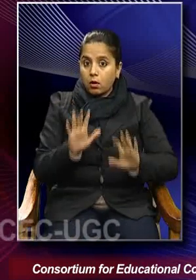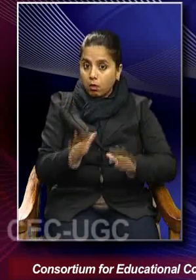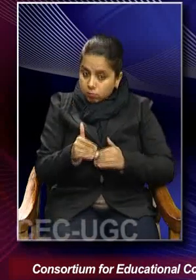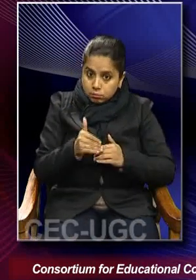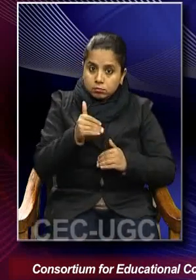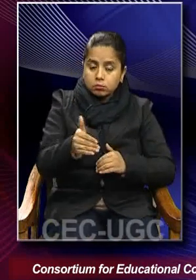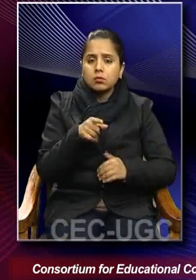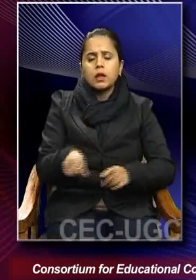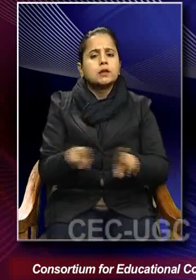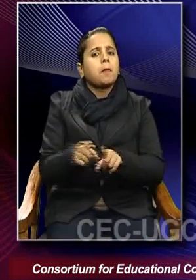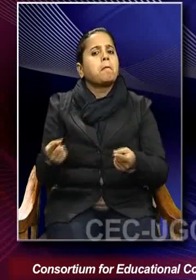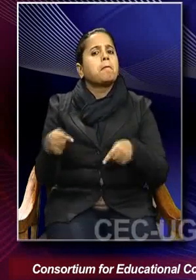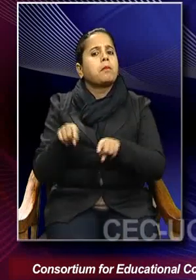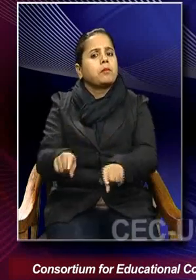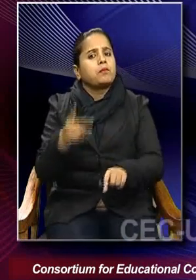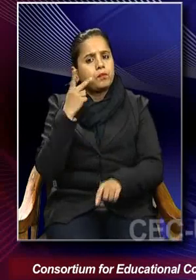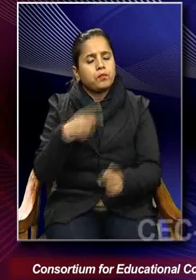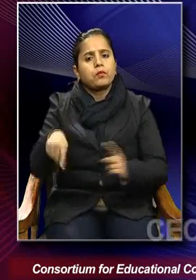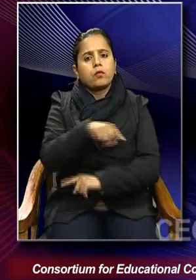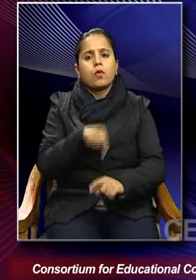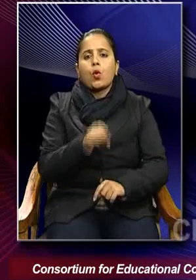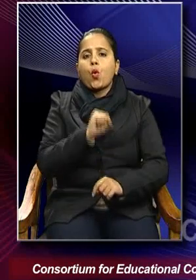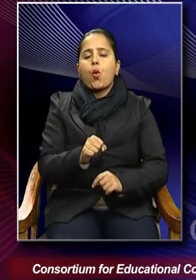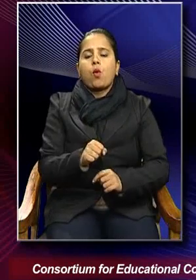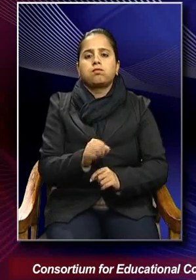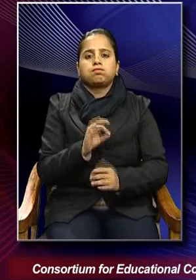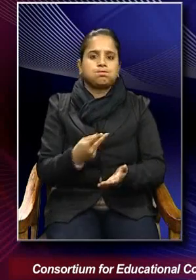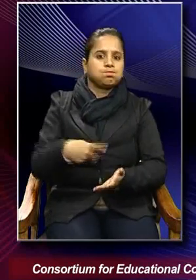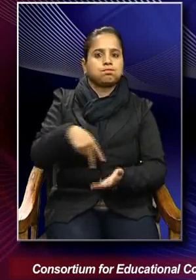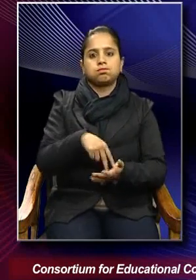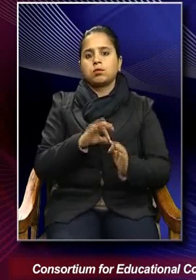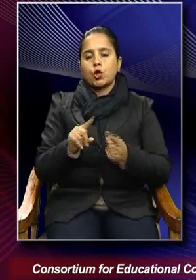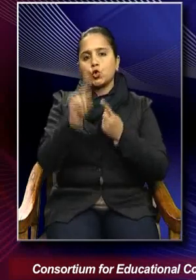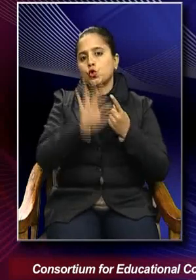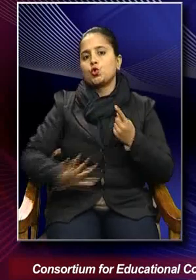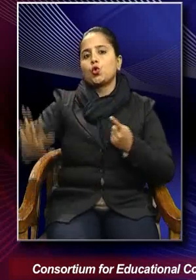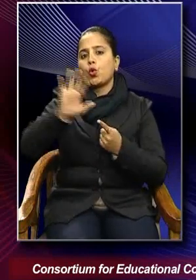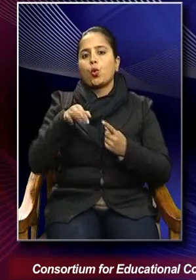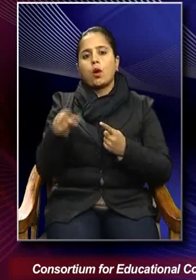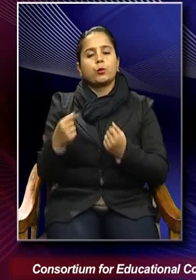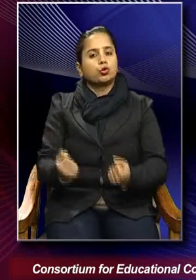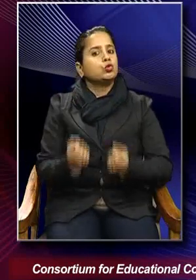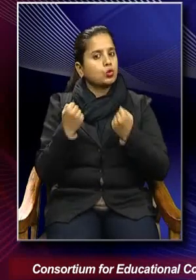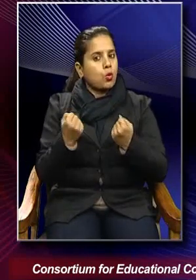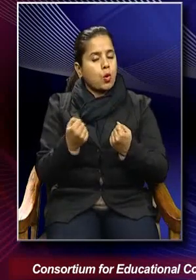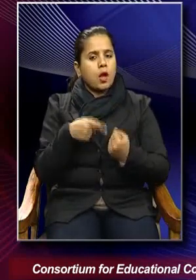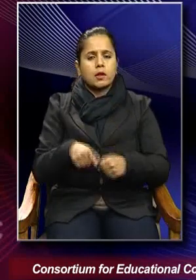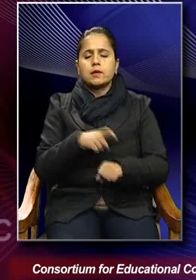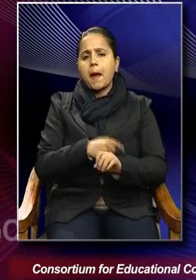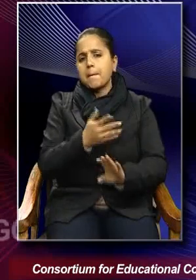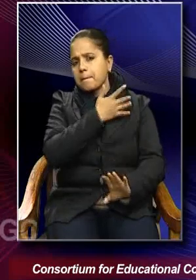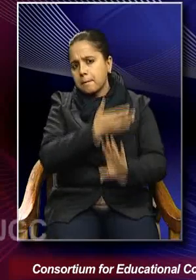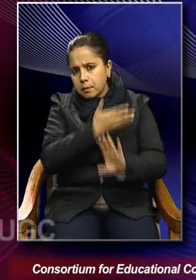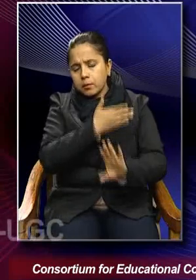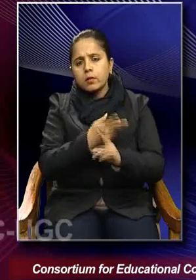then alongside it will go the privileged position of Europe over the, over particularly the,